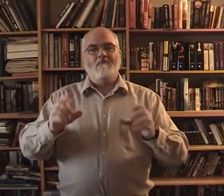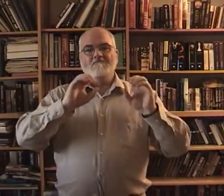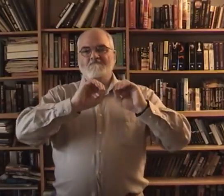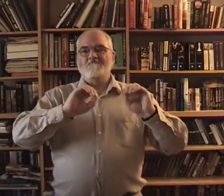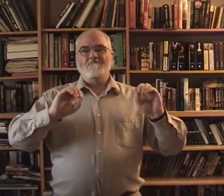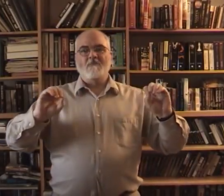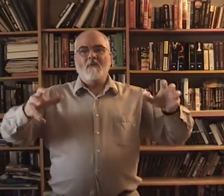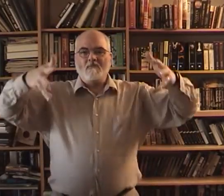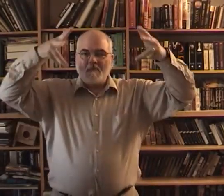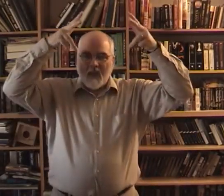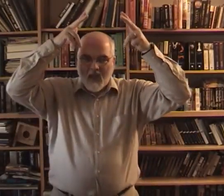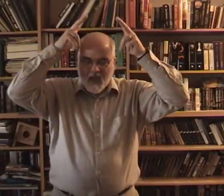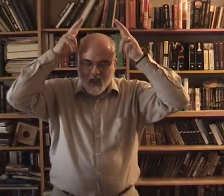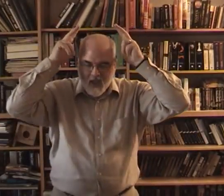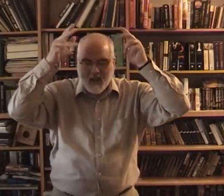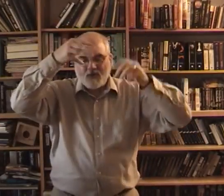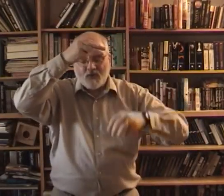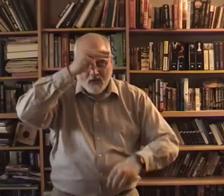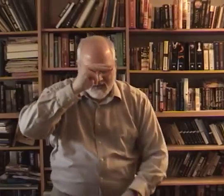of majesty